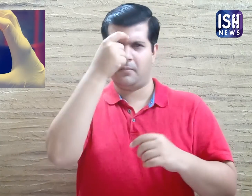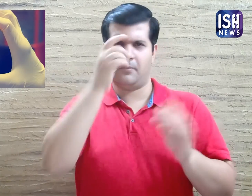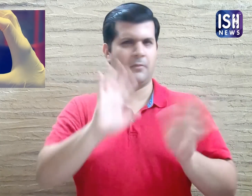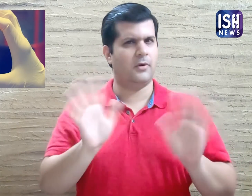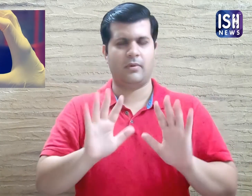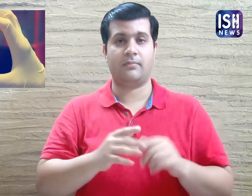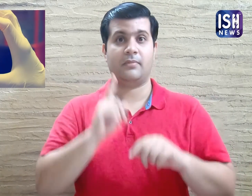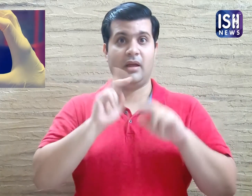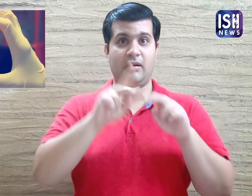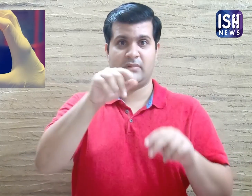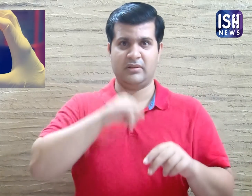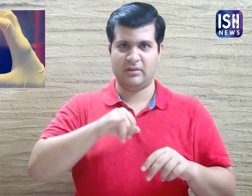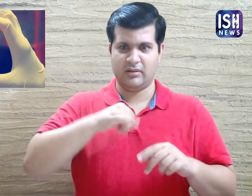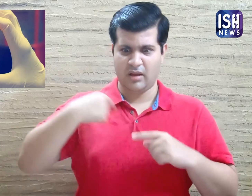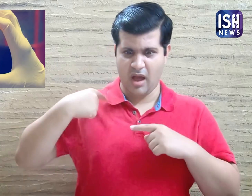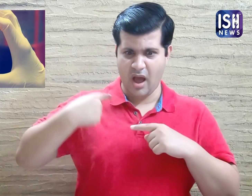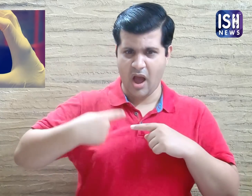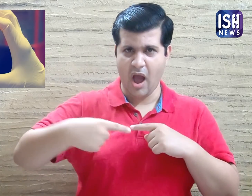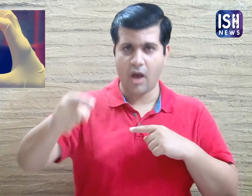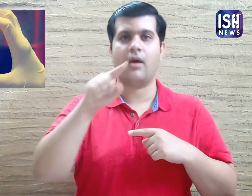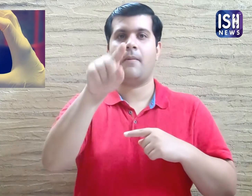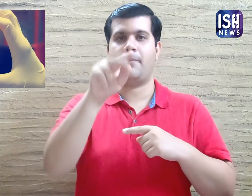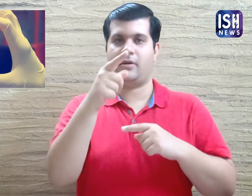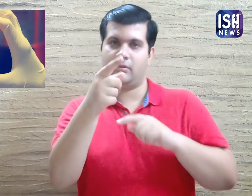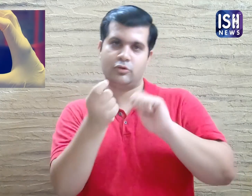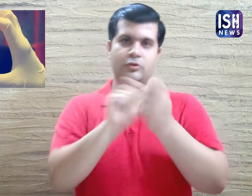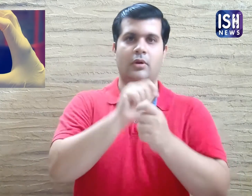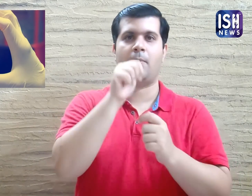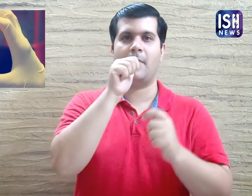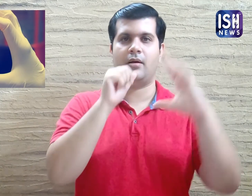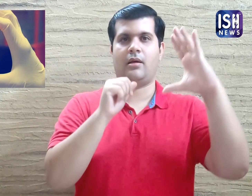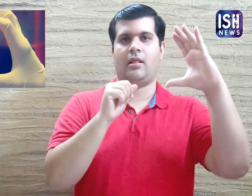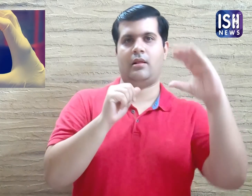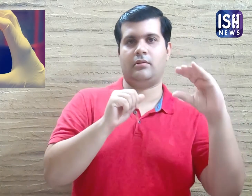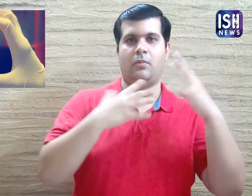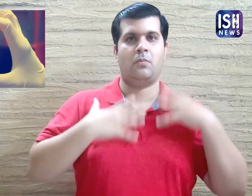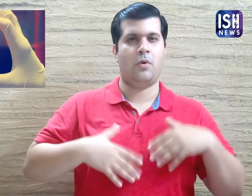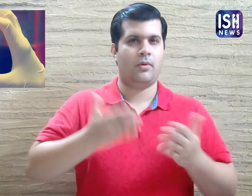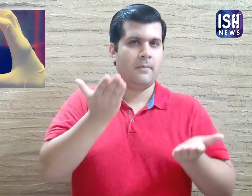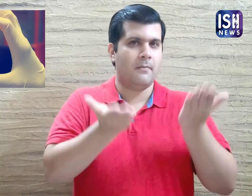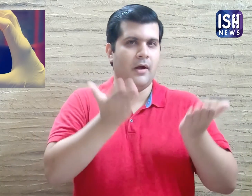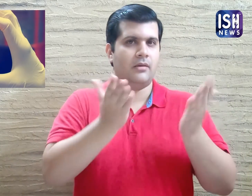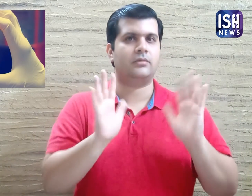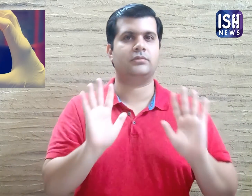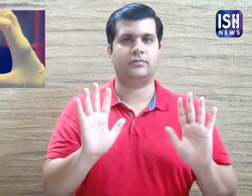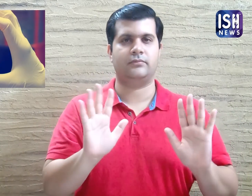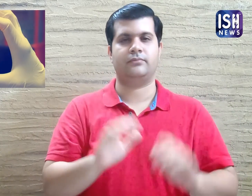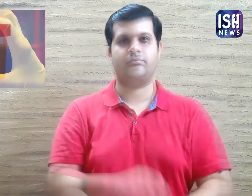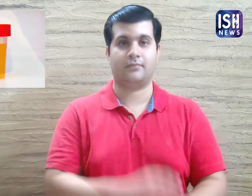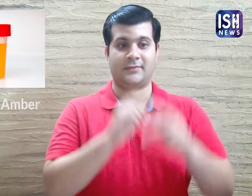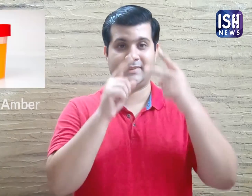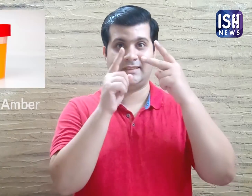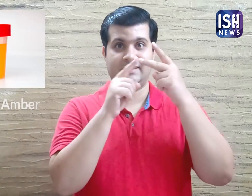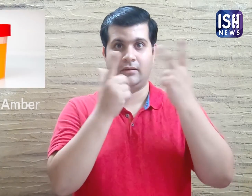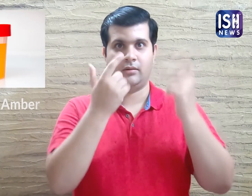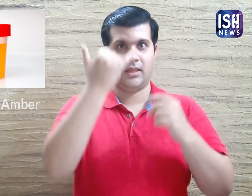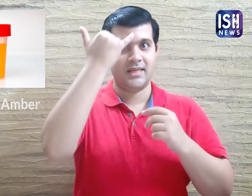while it is okay. If you see this happening on a regular basis, then you need to alter your water intake to suit your body. 8.